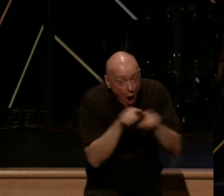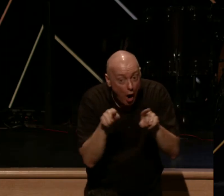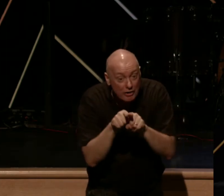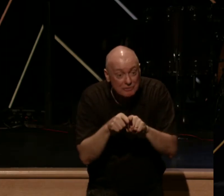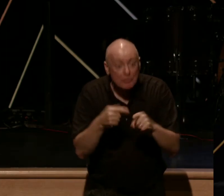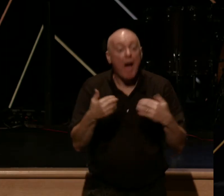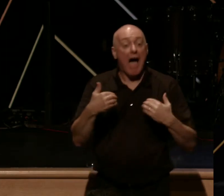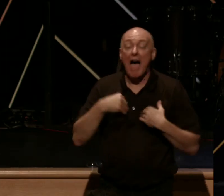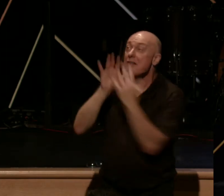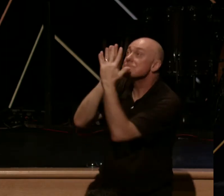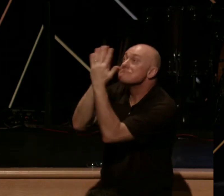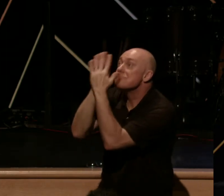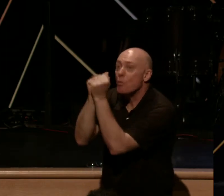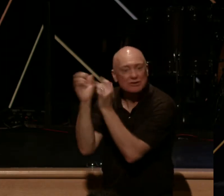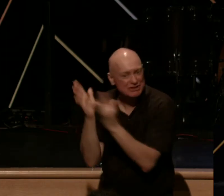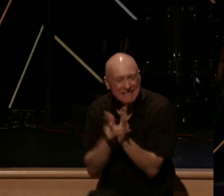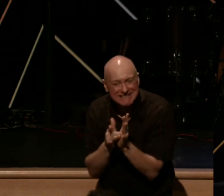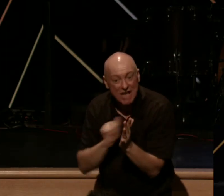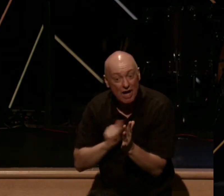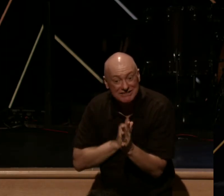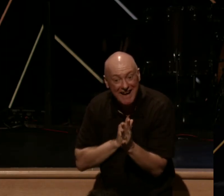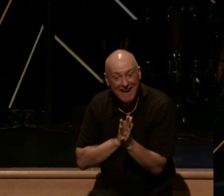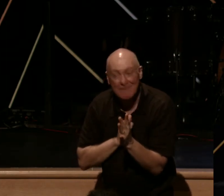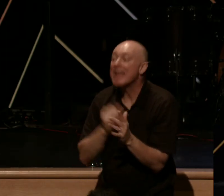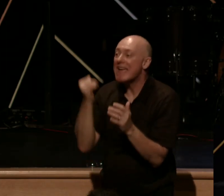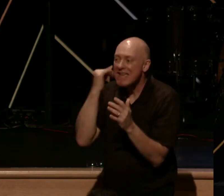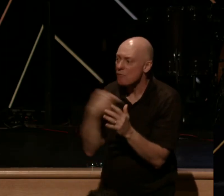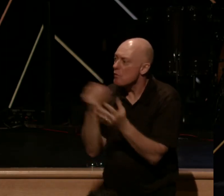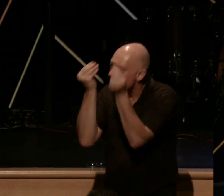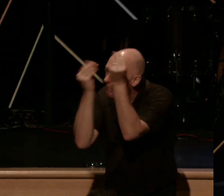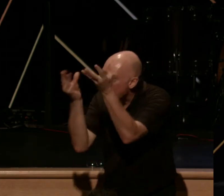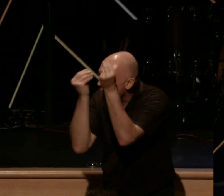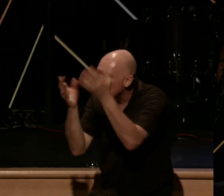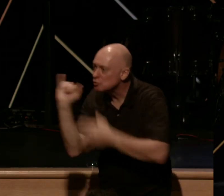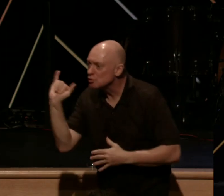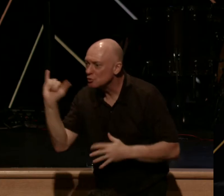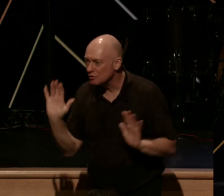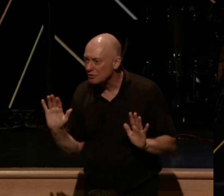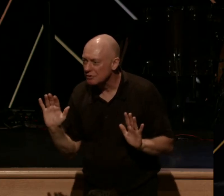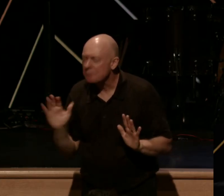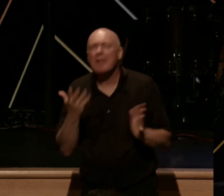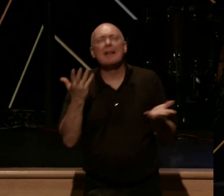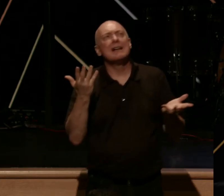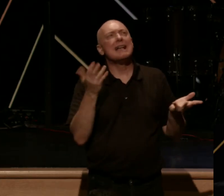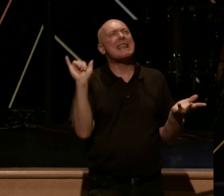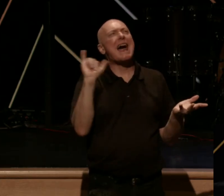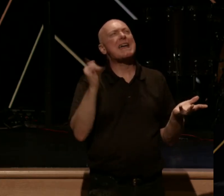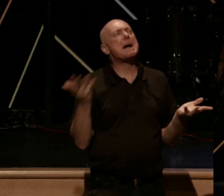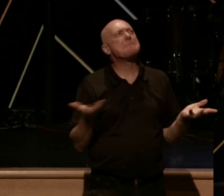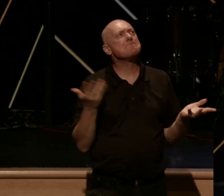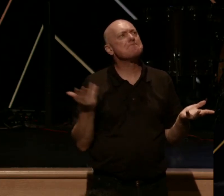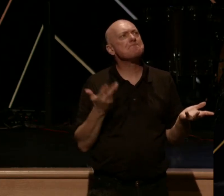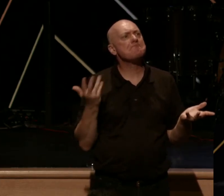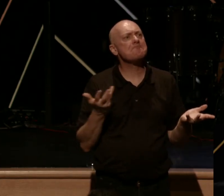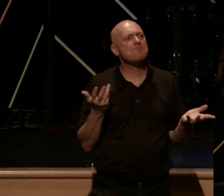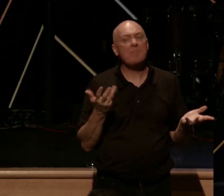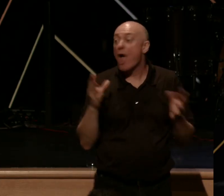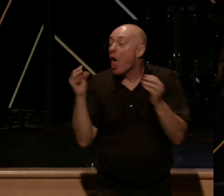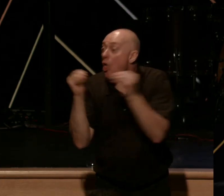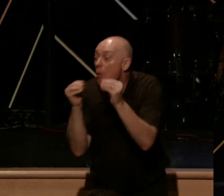and intimacy with him on the path of obedience. We can think of it maybe like this. the more that we walk